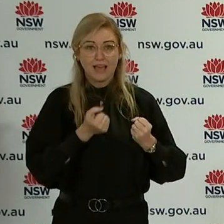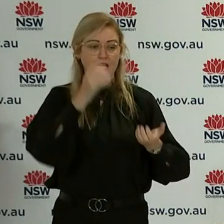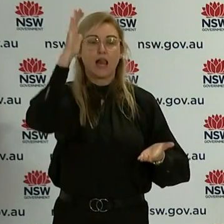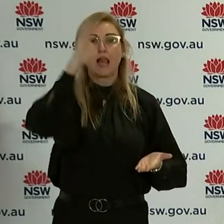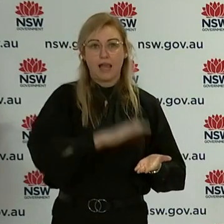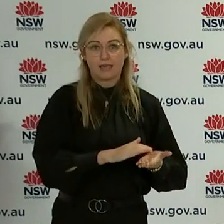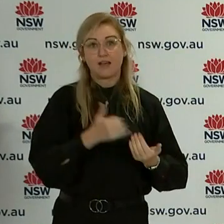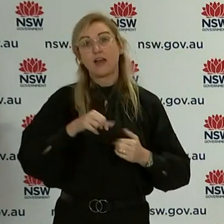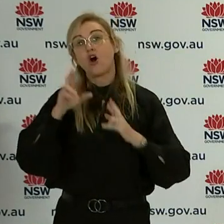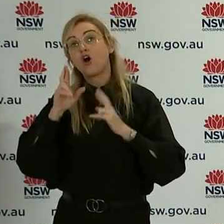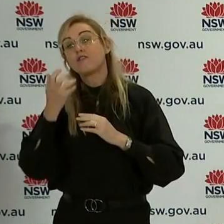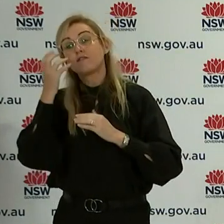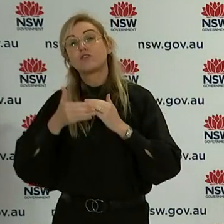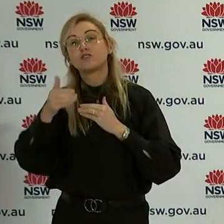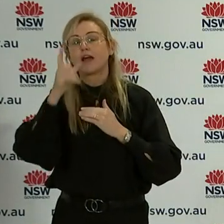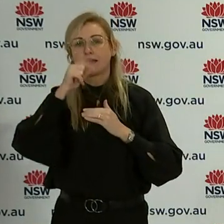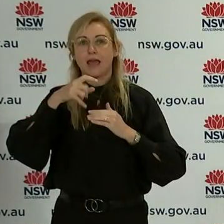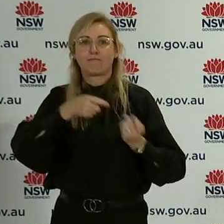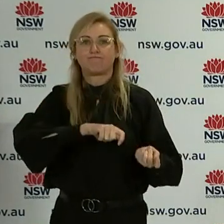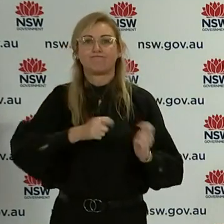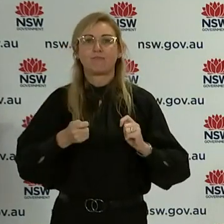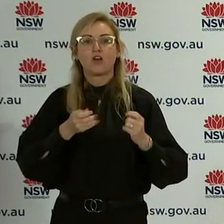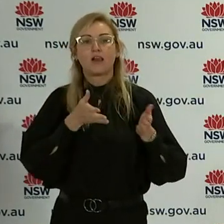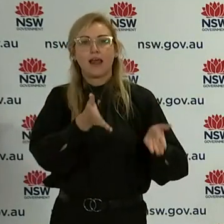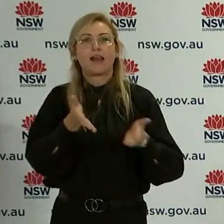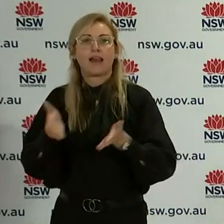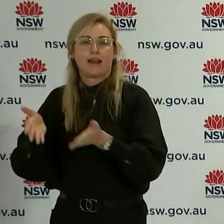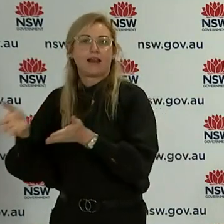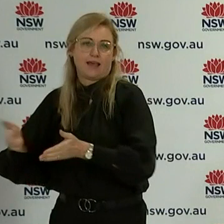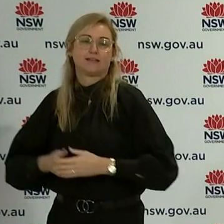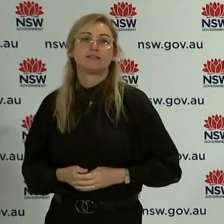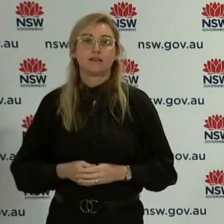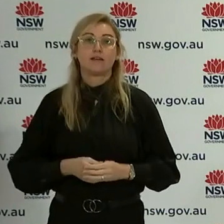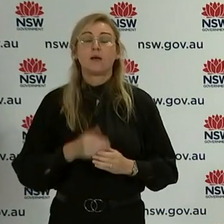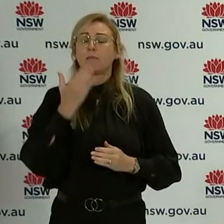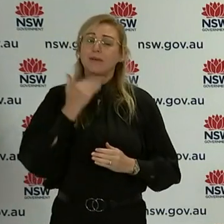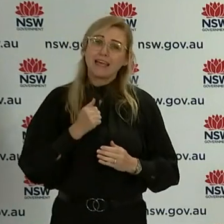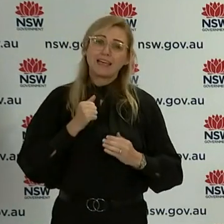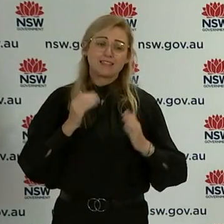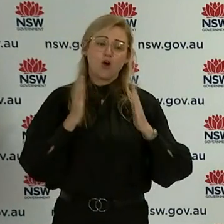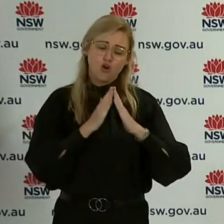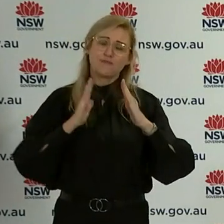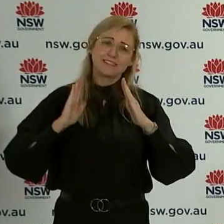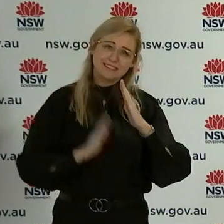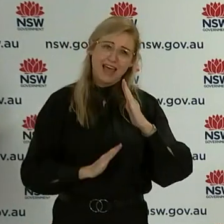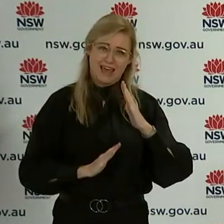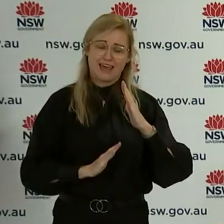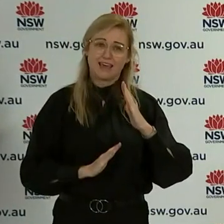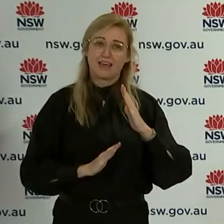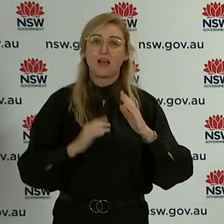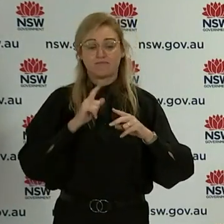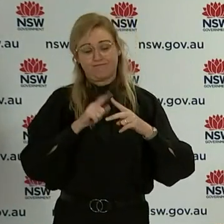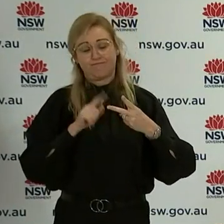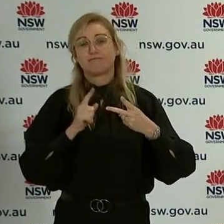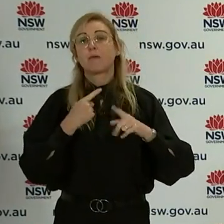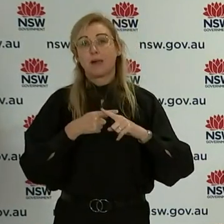restrictions. And I really, really urge everybody to stay at home unless they absolutely have to. And secondly, of course, come forward and get the jab